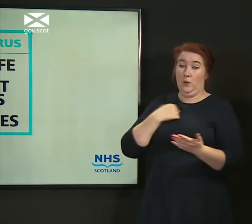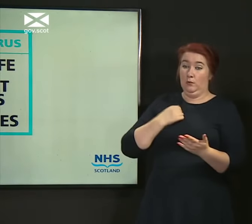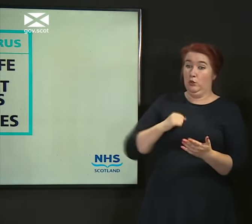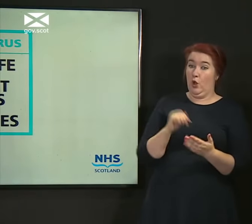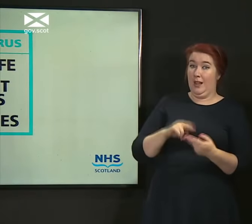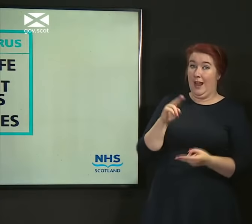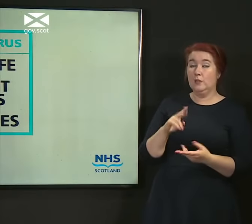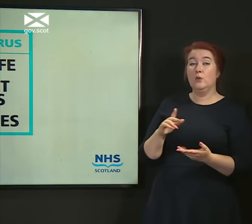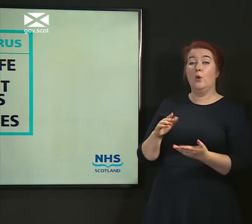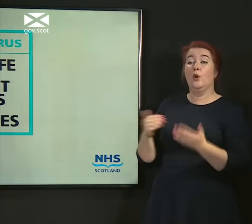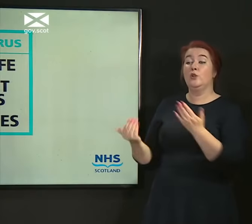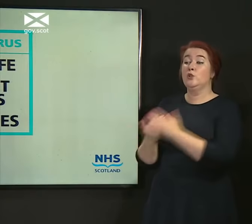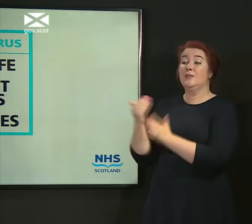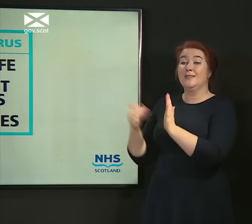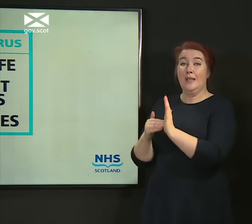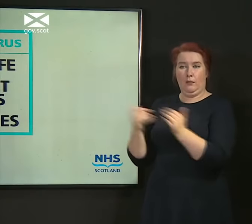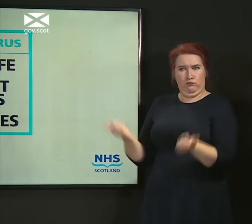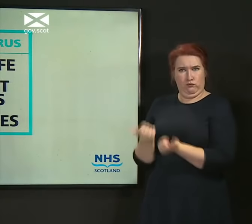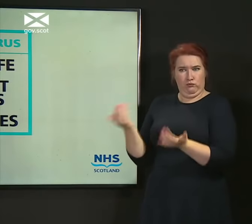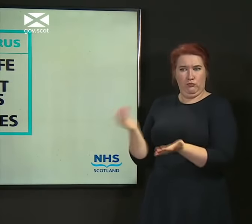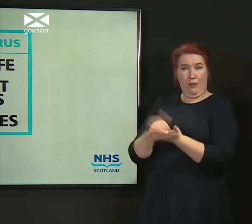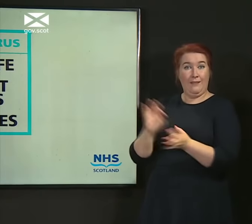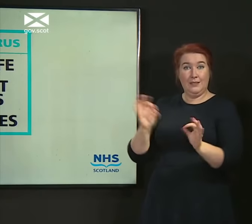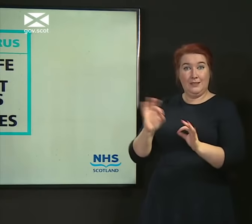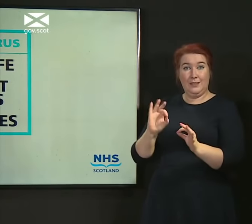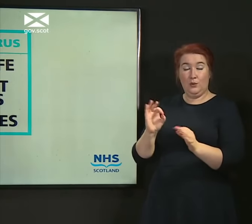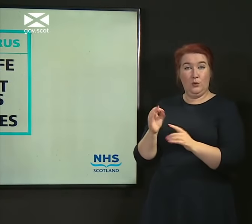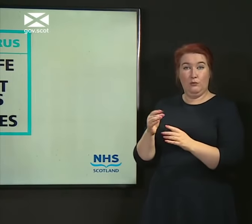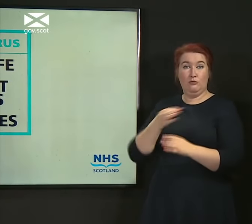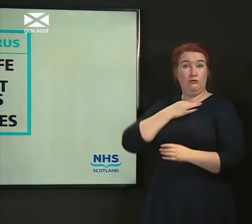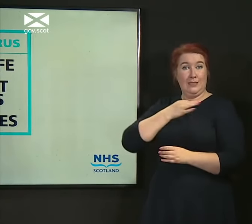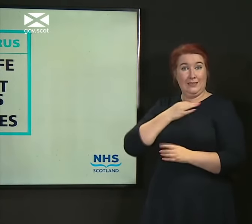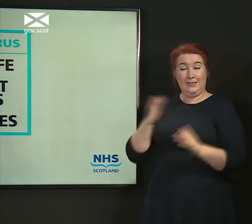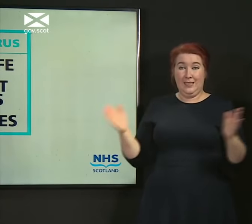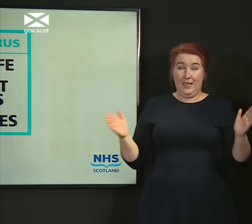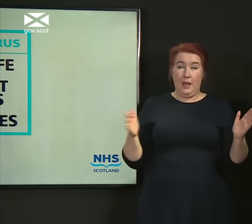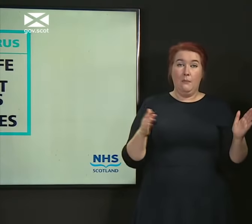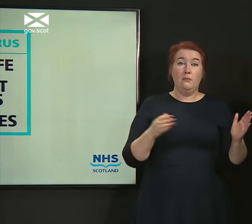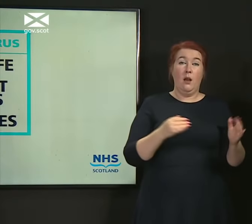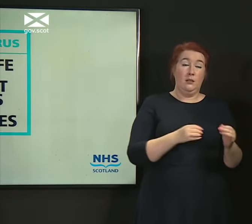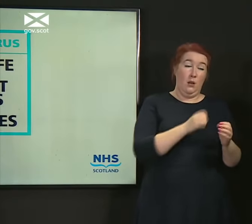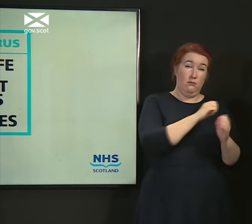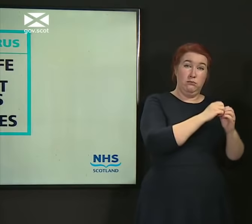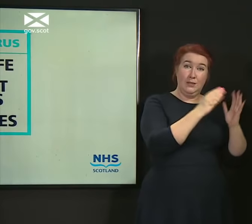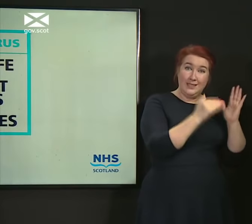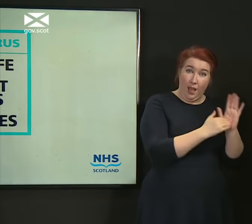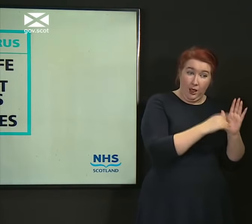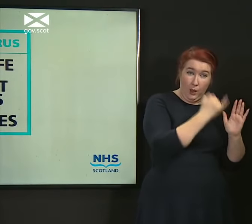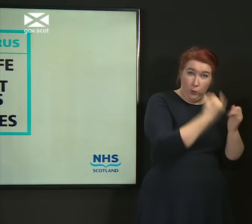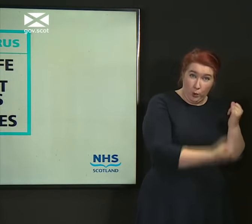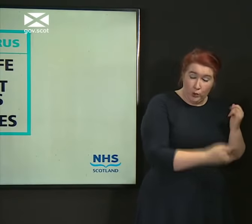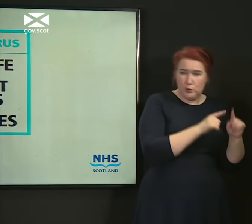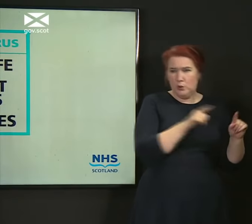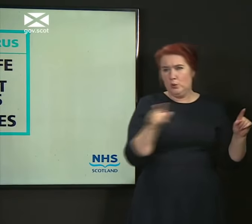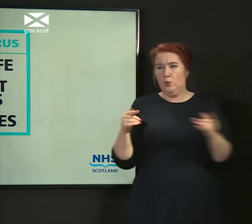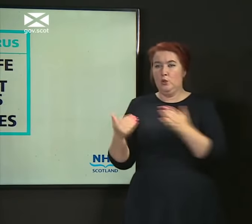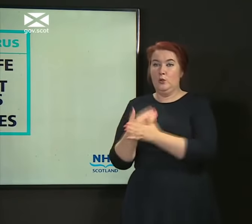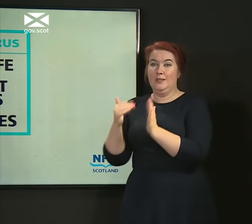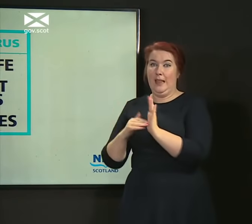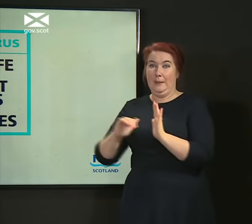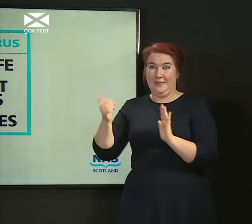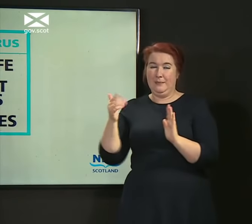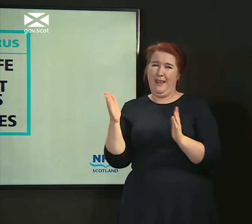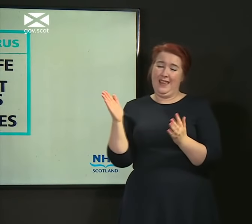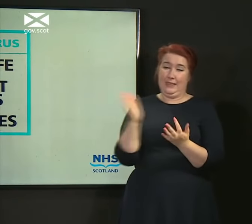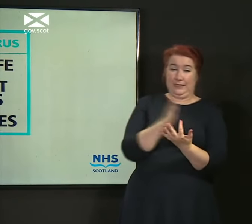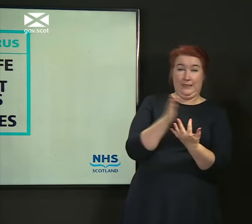bringing New Zealanders in is no risk. Everything in the middle is difficult. Everything that's close to us and in that